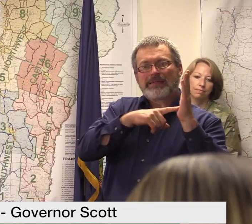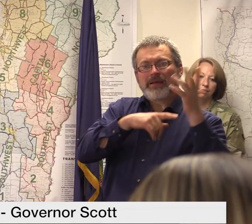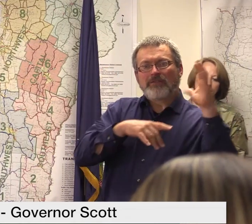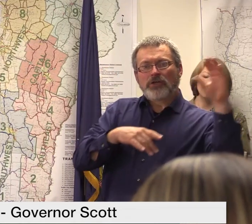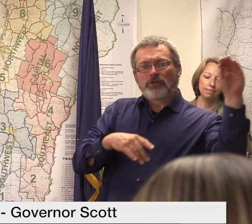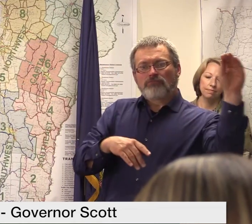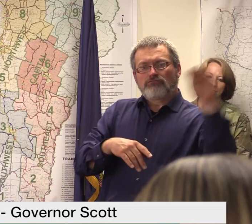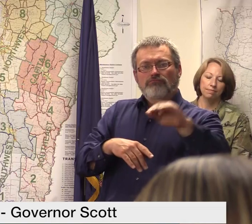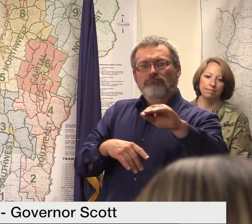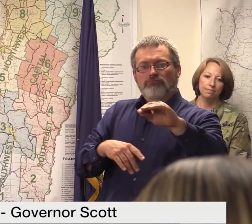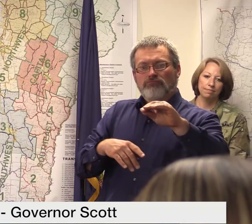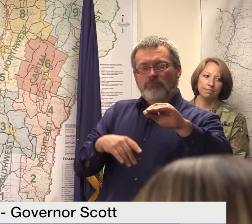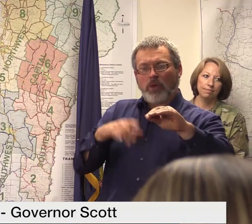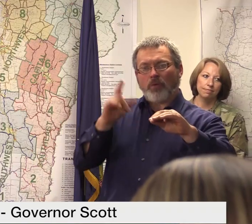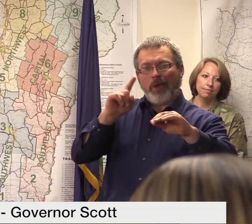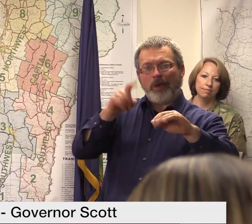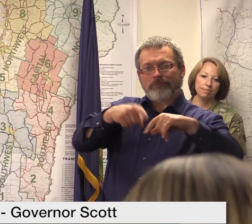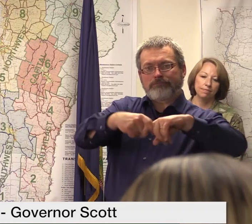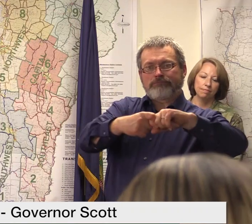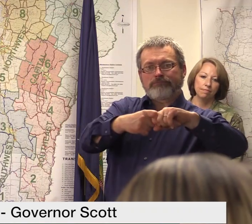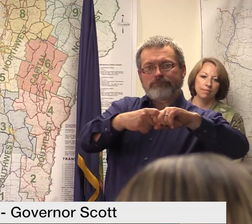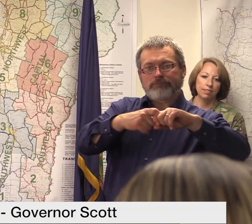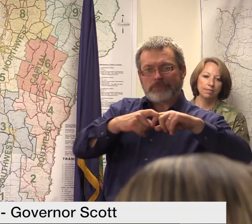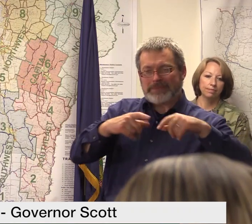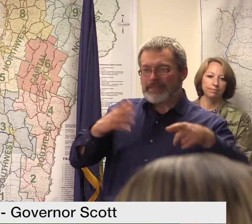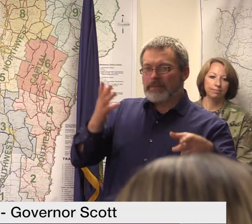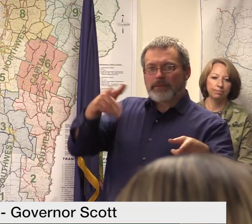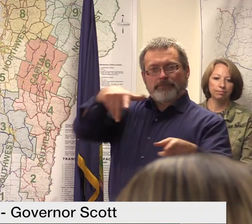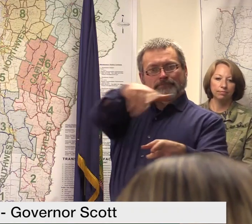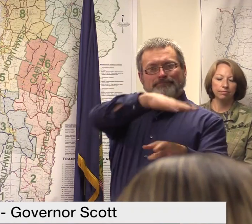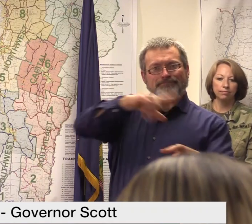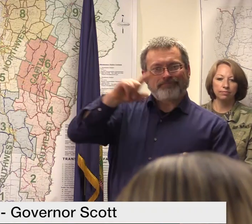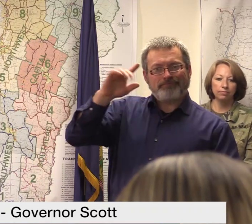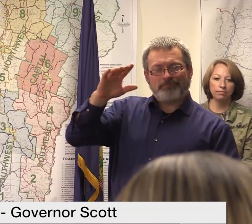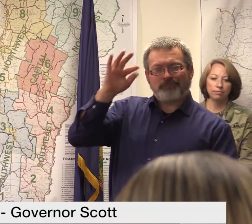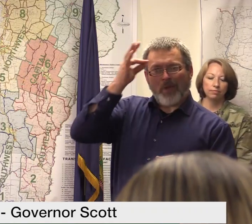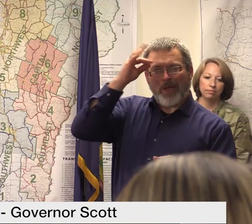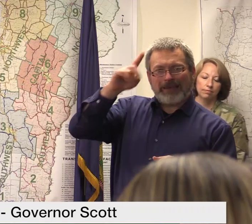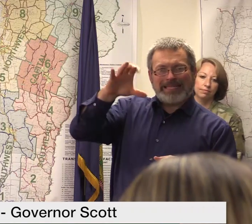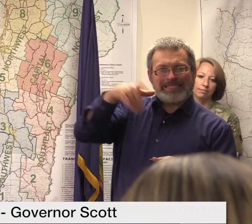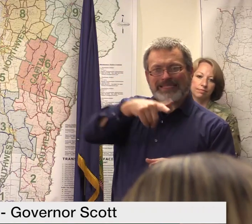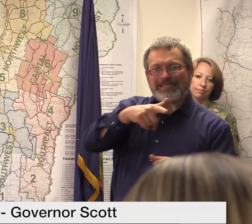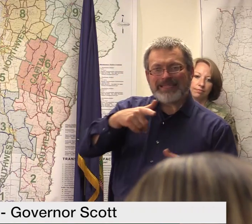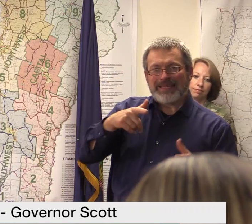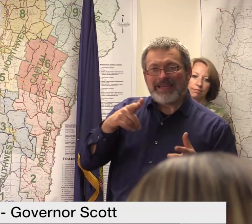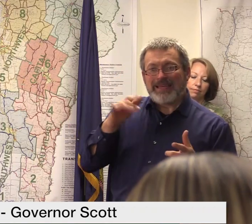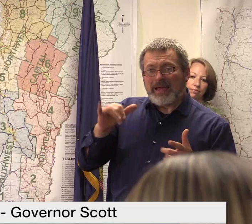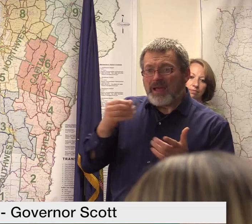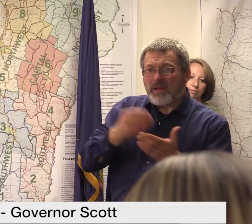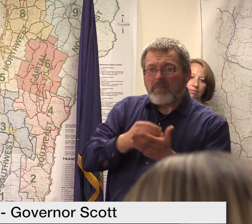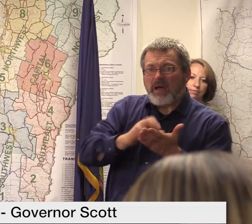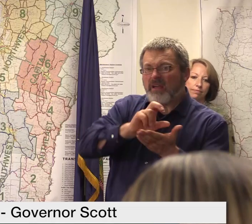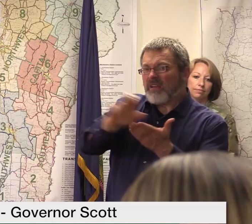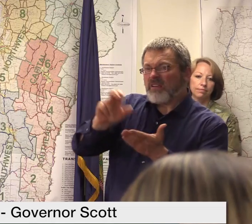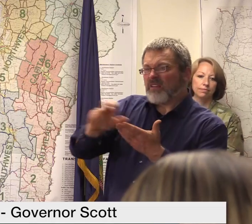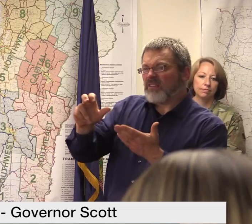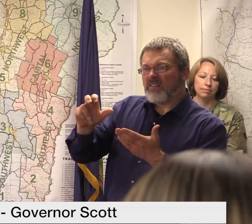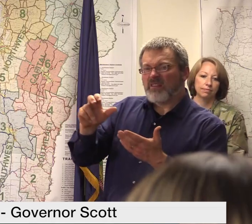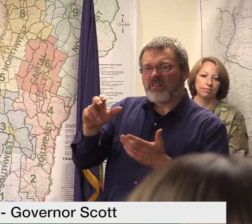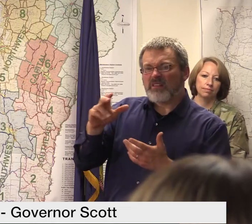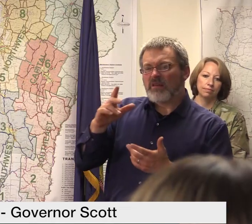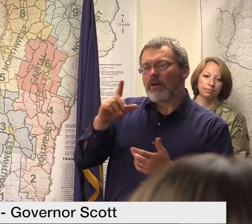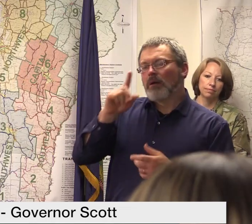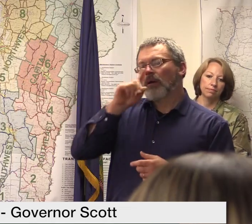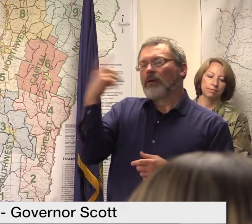and there's some people down here down there who are saying we're not going to allocate additional money for disasters unless you cut